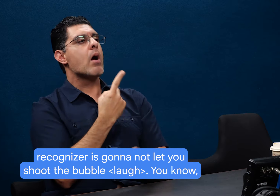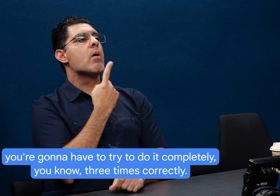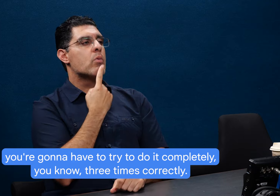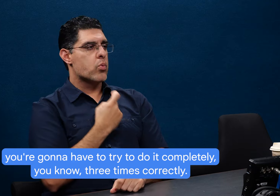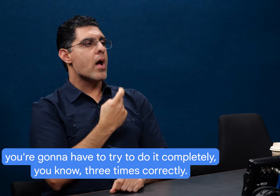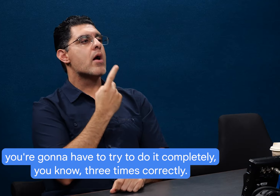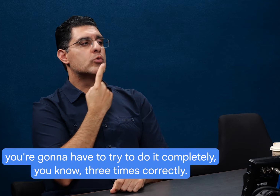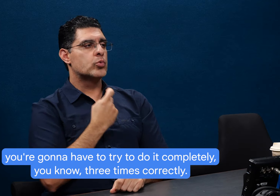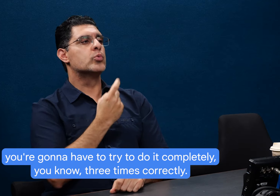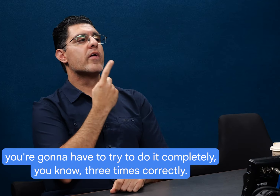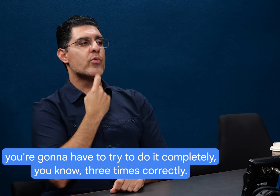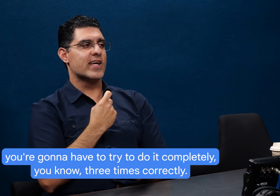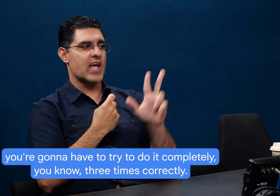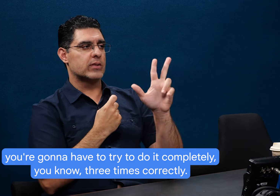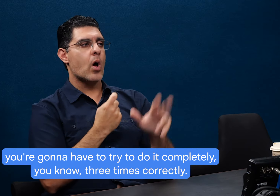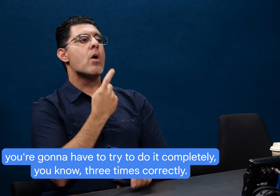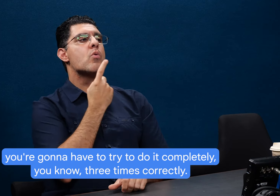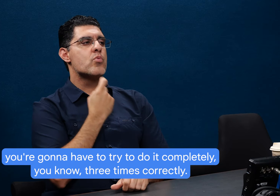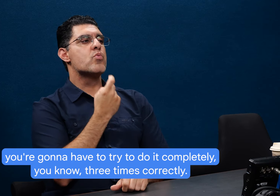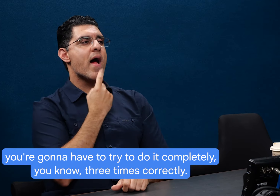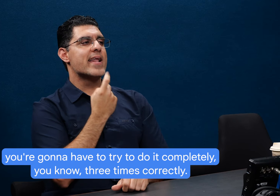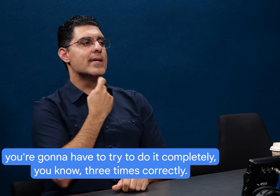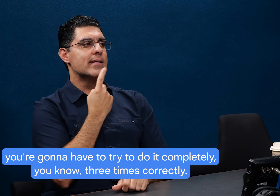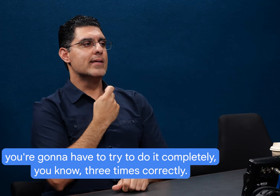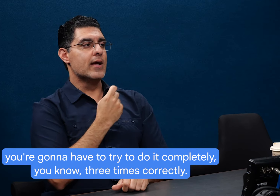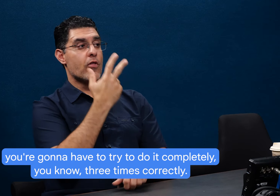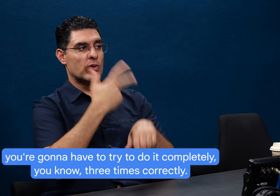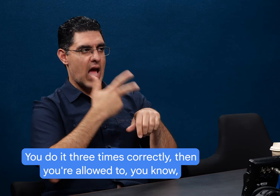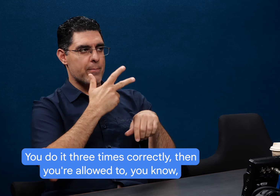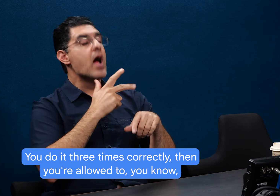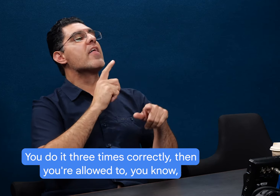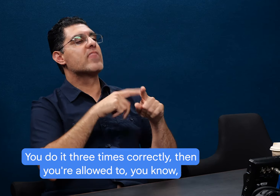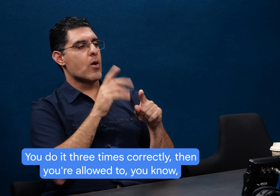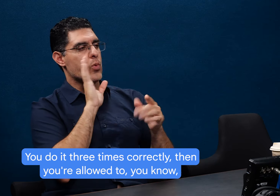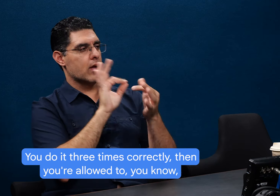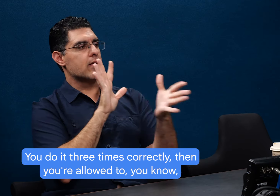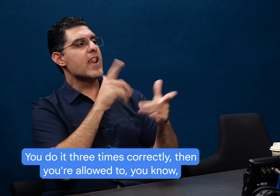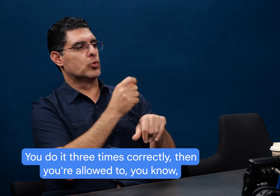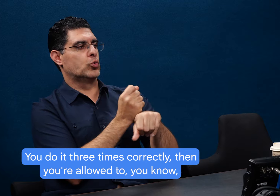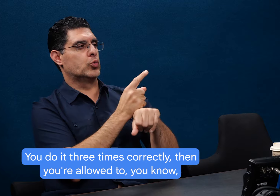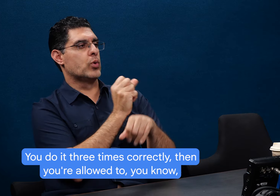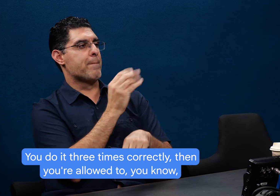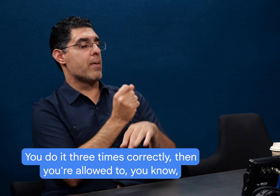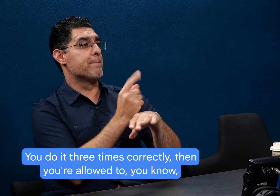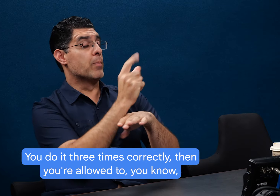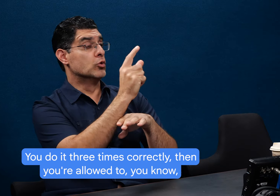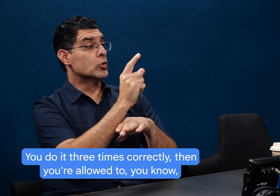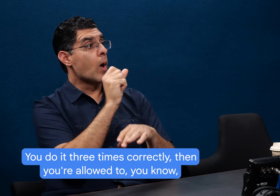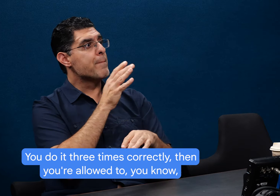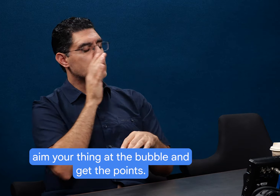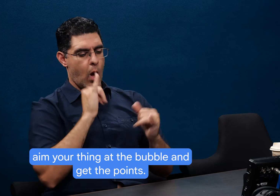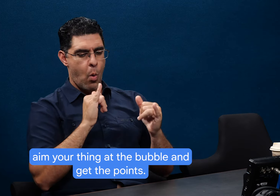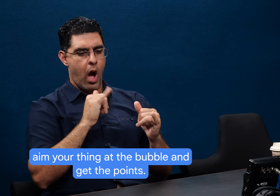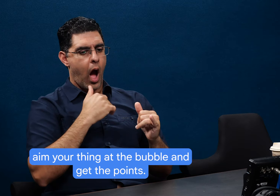You know, you're going to have to try to do it completely, you know, three times correctly. If you do it three times correctly, then you're allowed to, uh, you know,